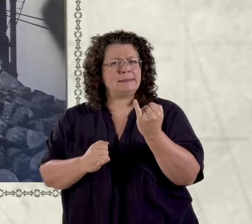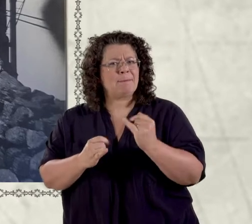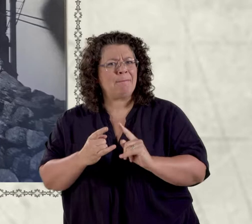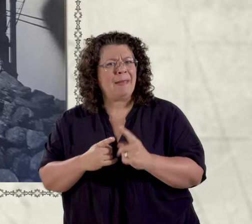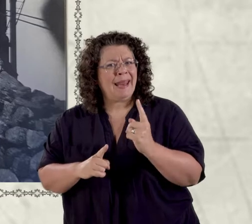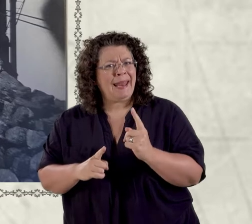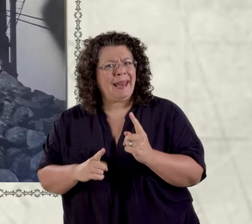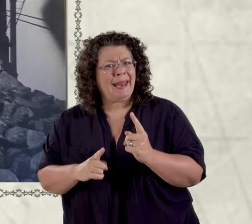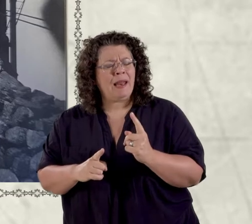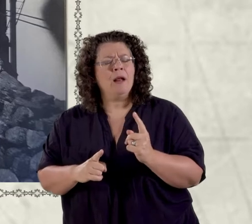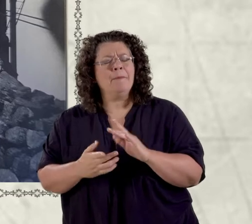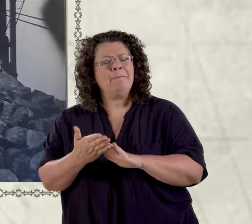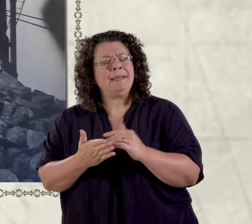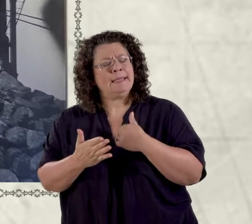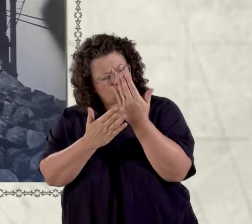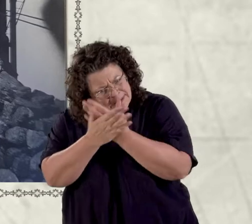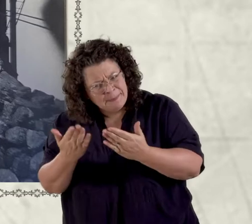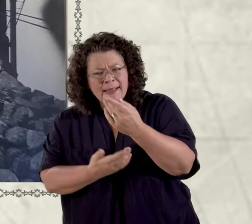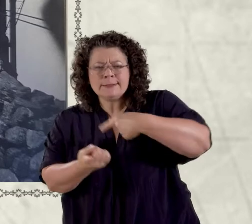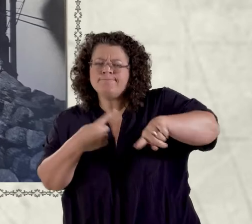and all the work that they had done for me over the years